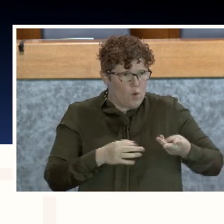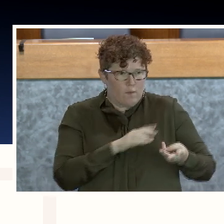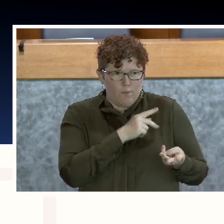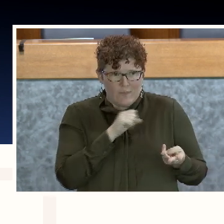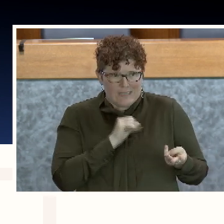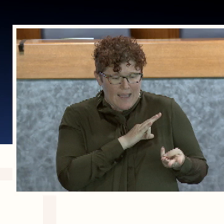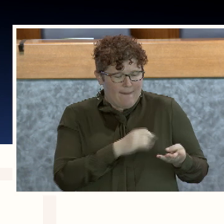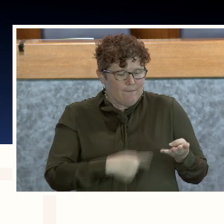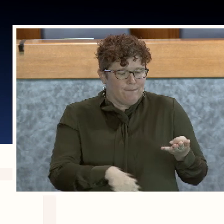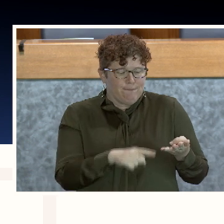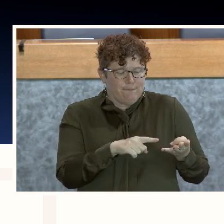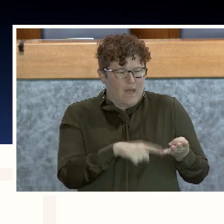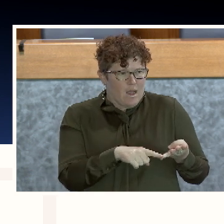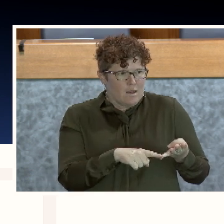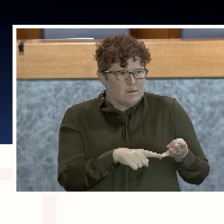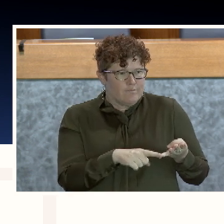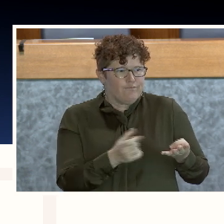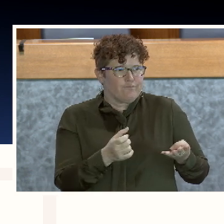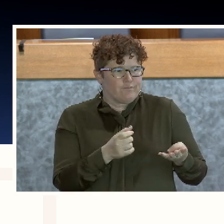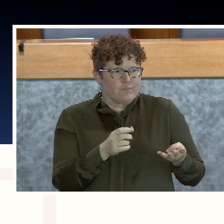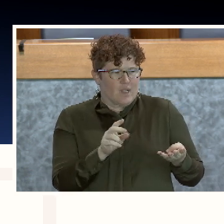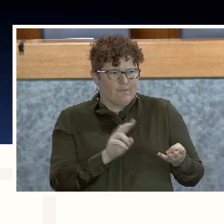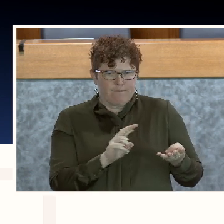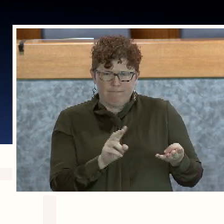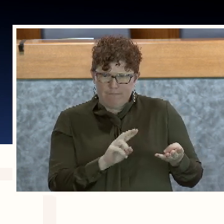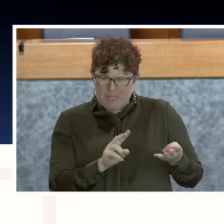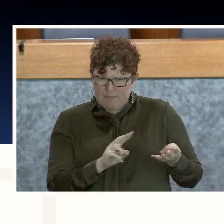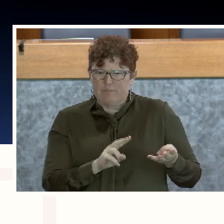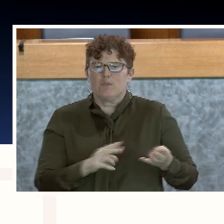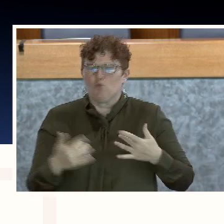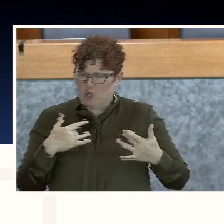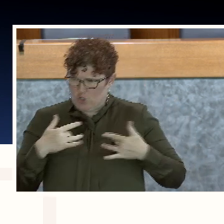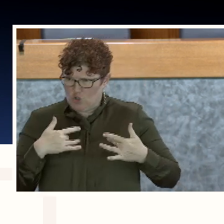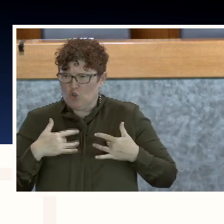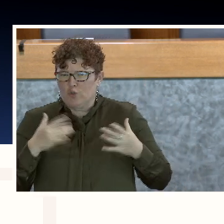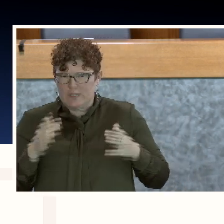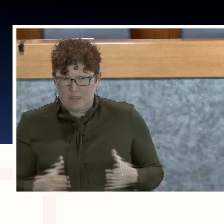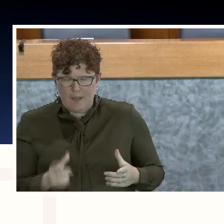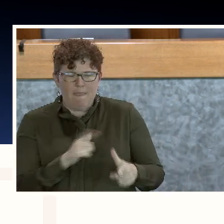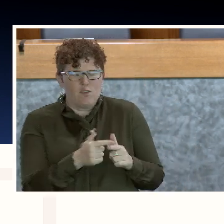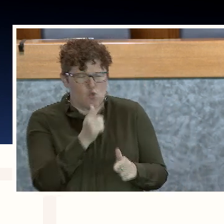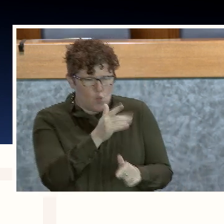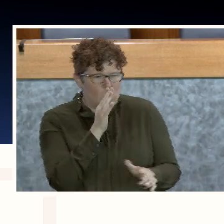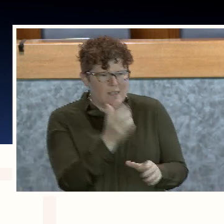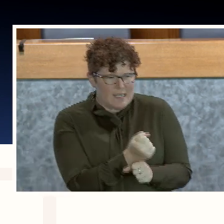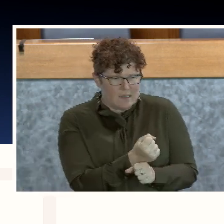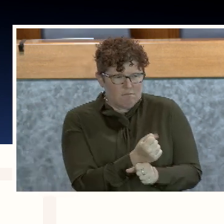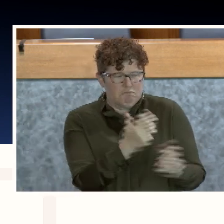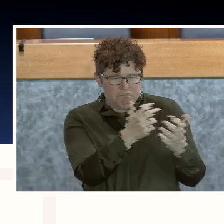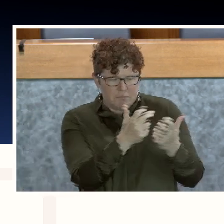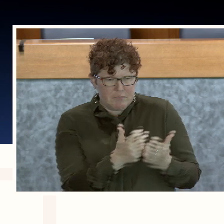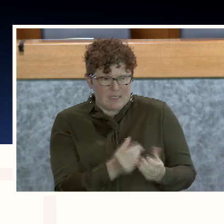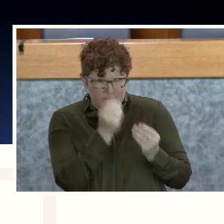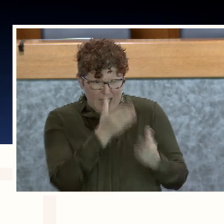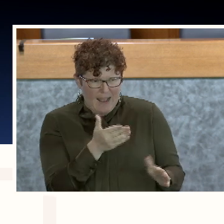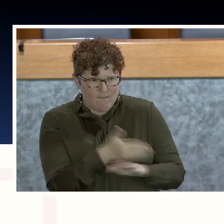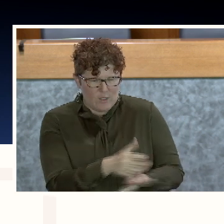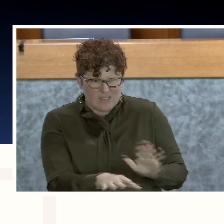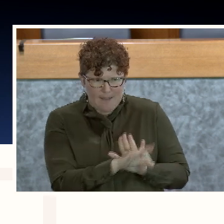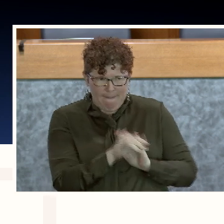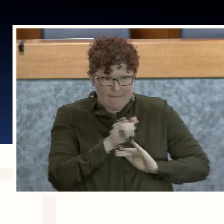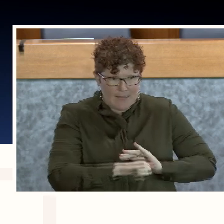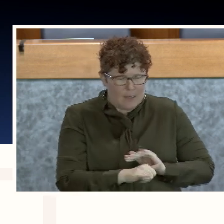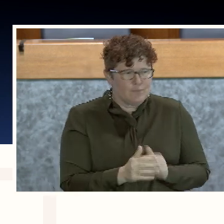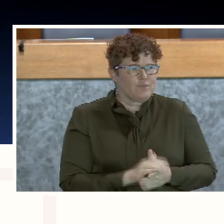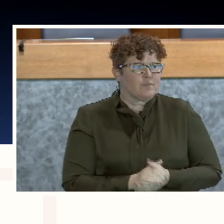respondent or a concerned citizen. And they will get the corresponding information once they select that. Then they will